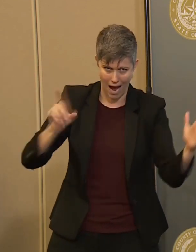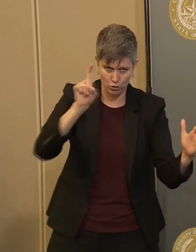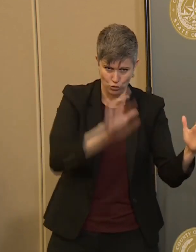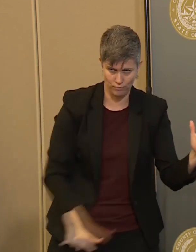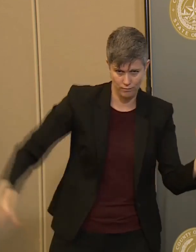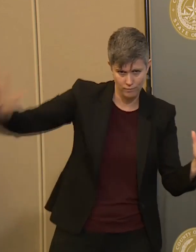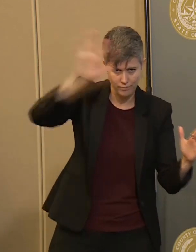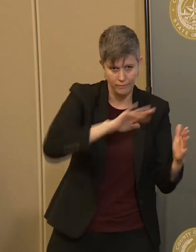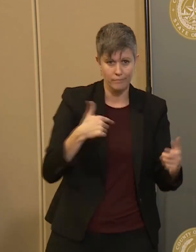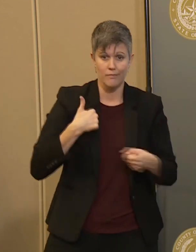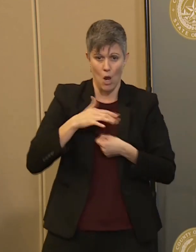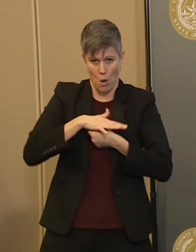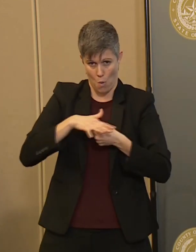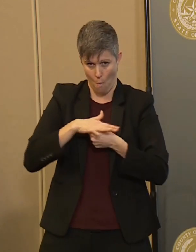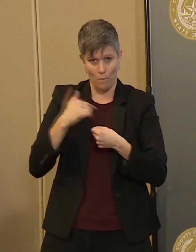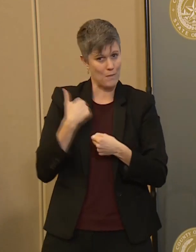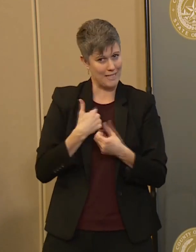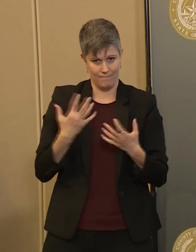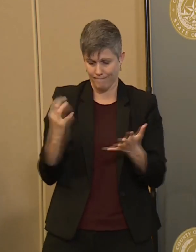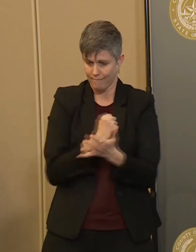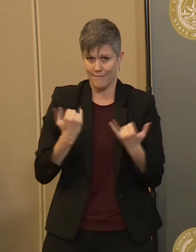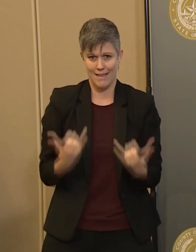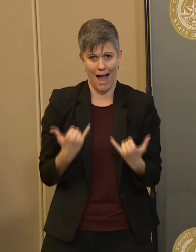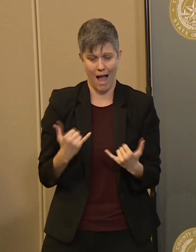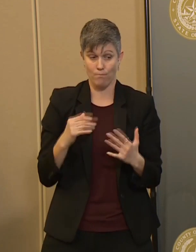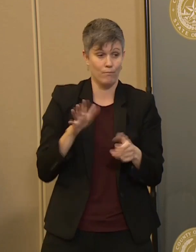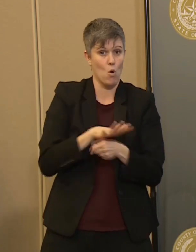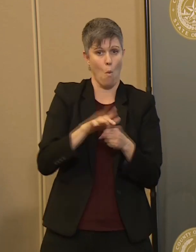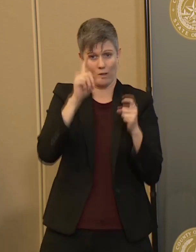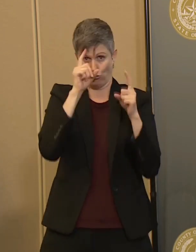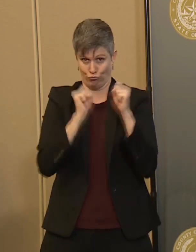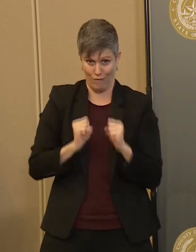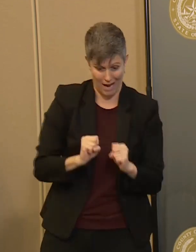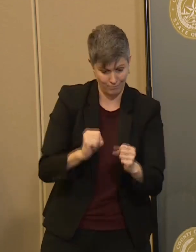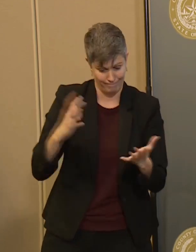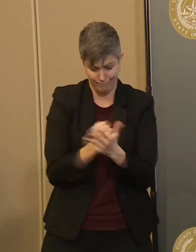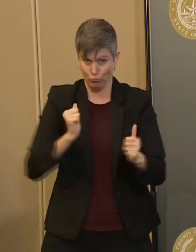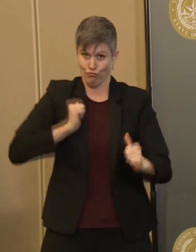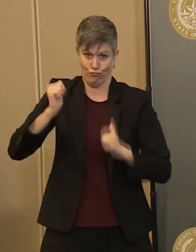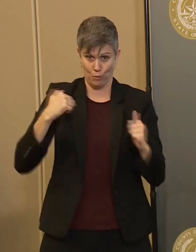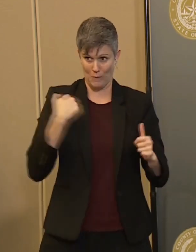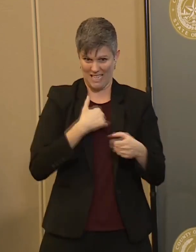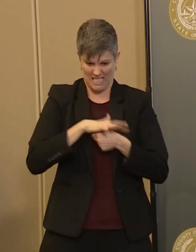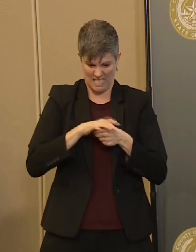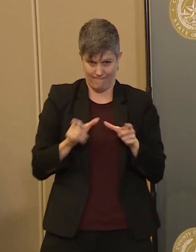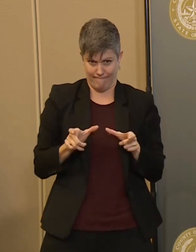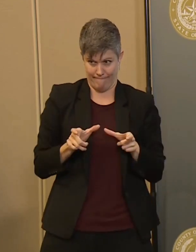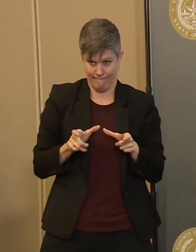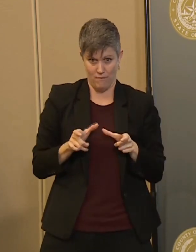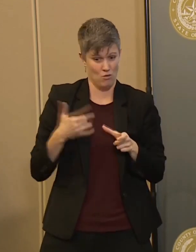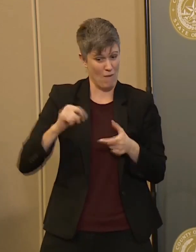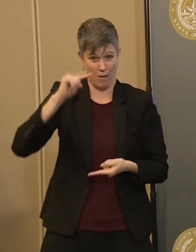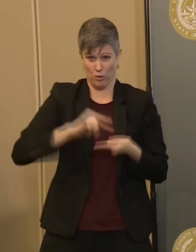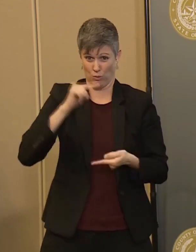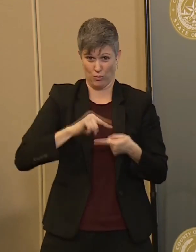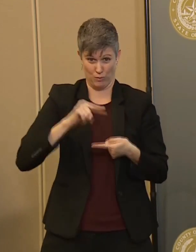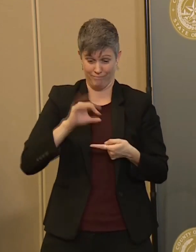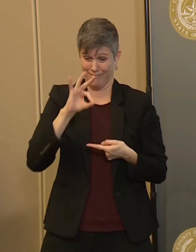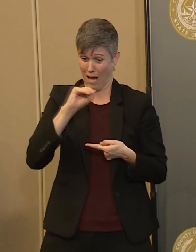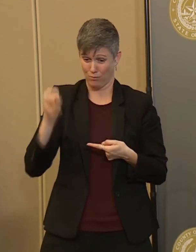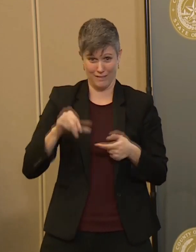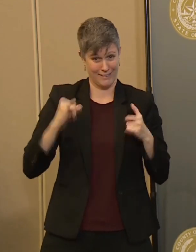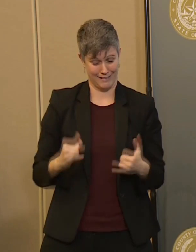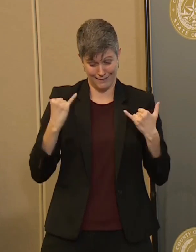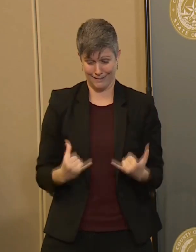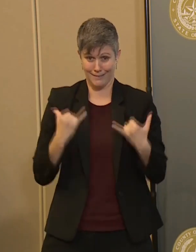level are providing a local strategy with aggressive action in order to reduce by 90% our social